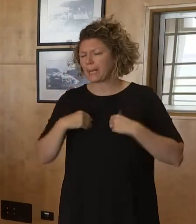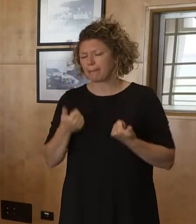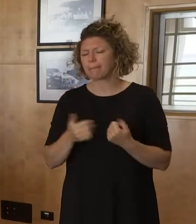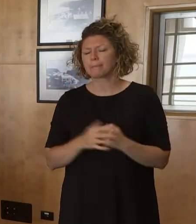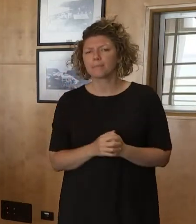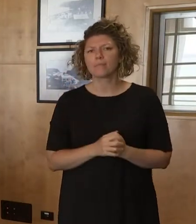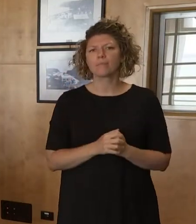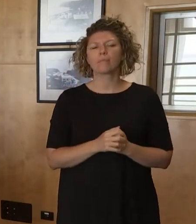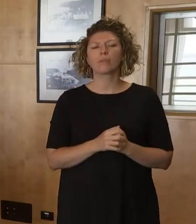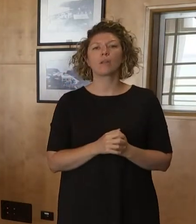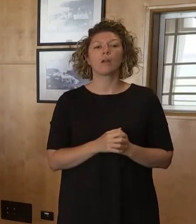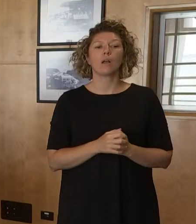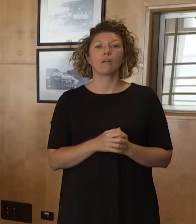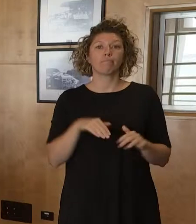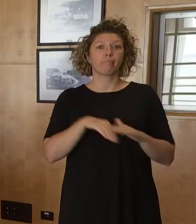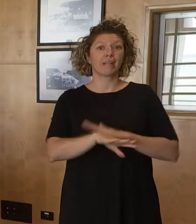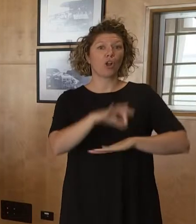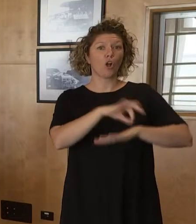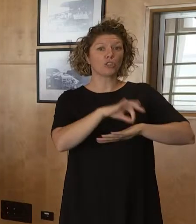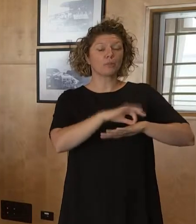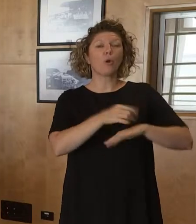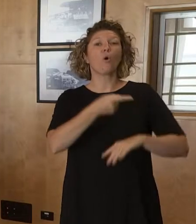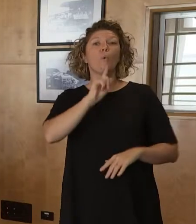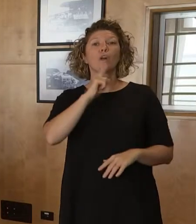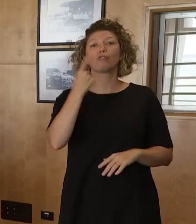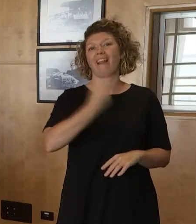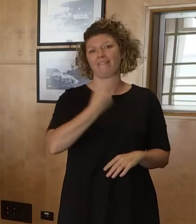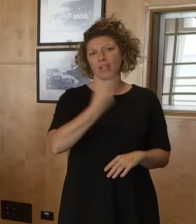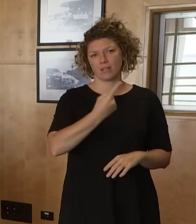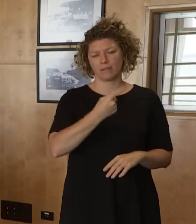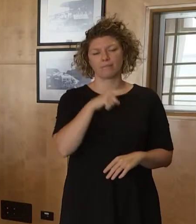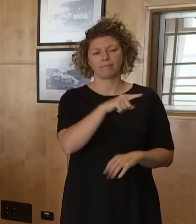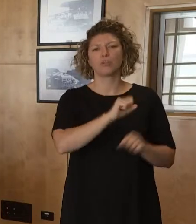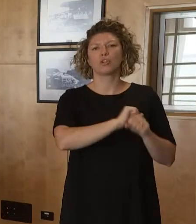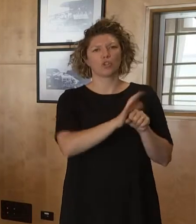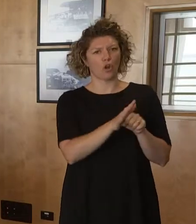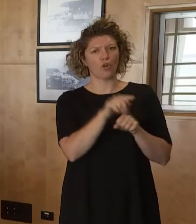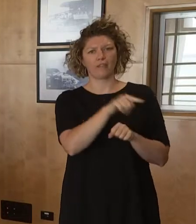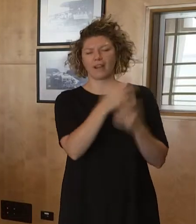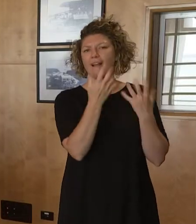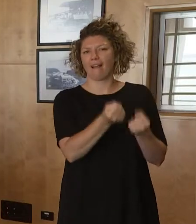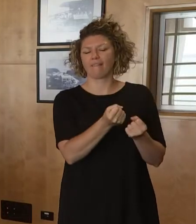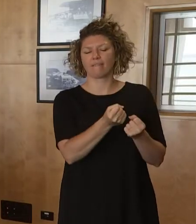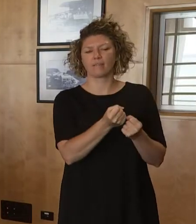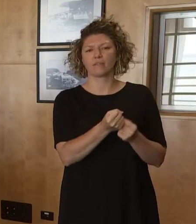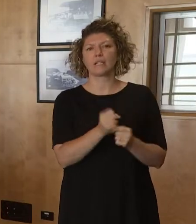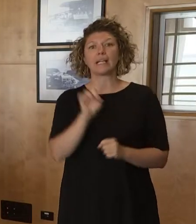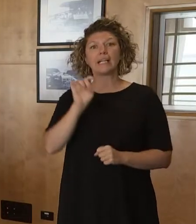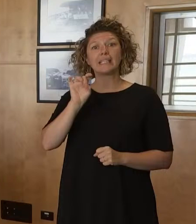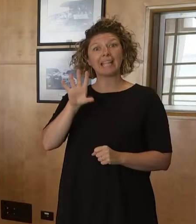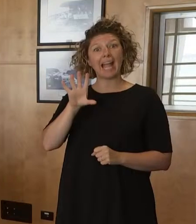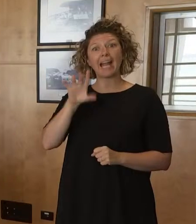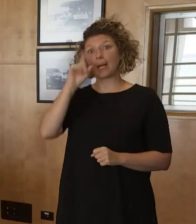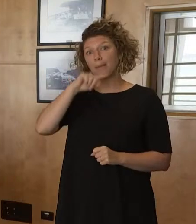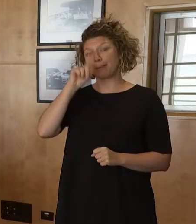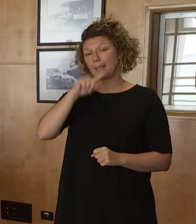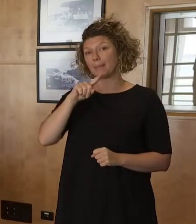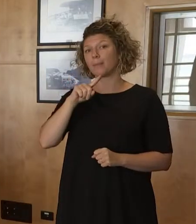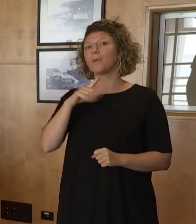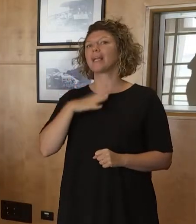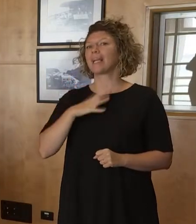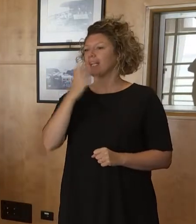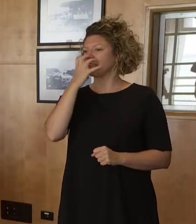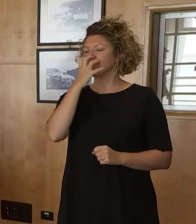hospital numbers 111 people are in Northern Territory hospitals with COVID-19. We have 10 people on oxygen and five